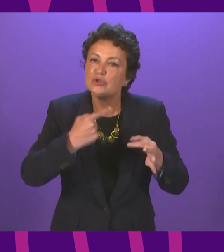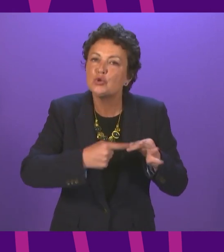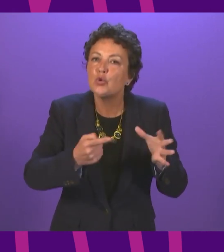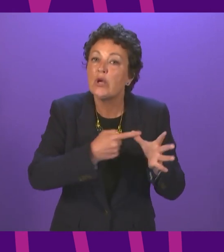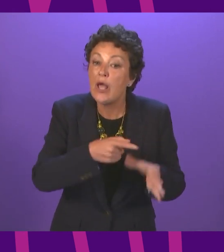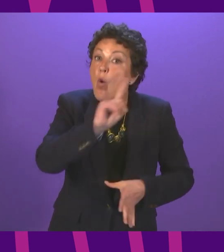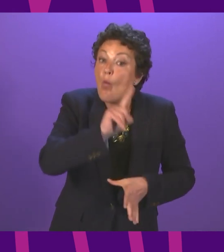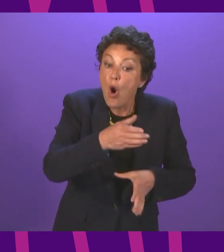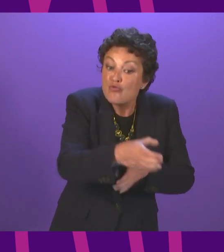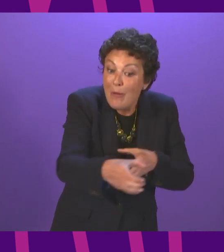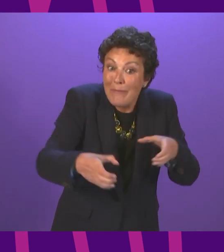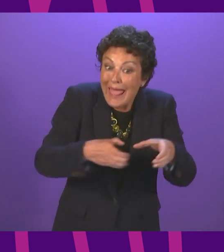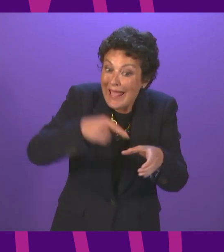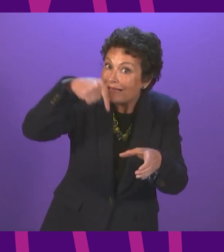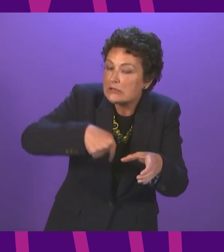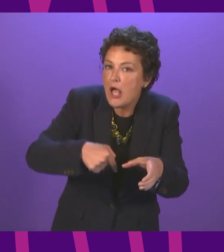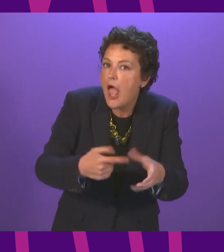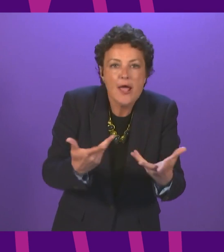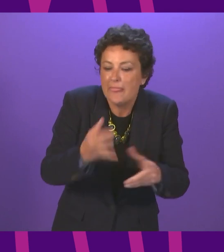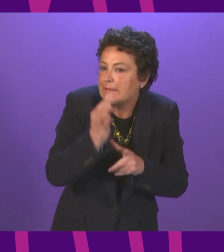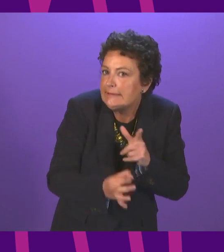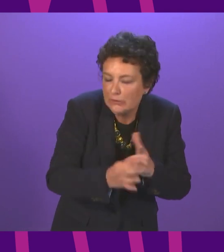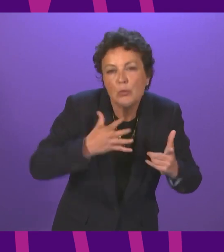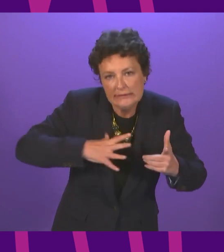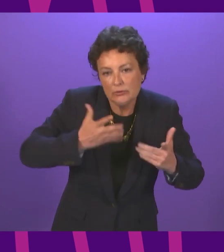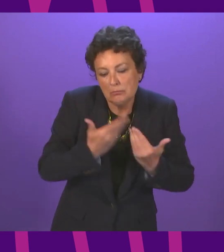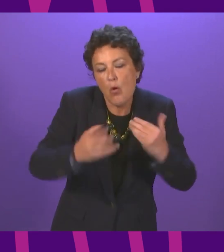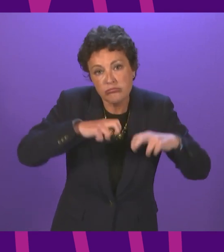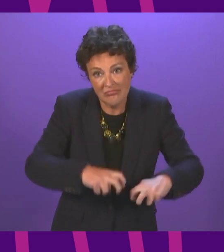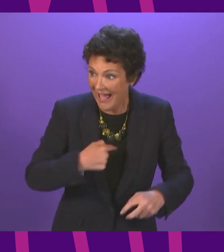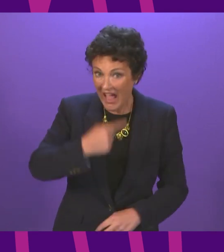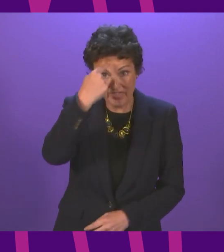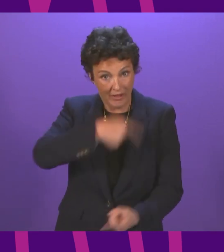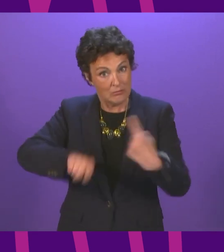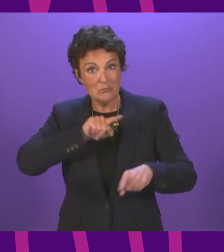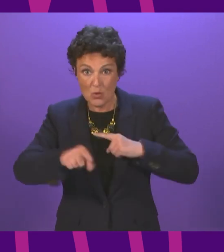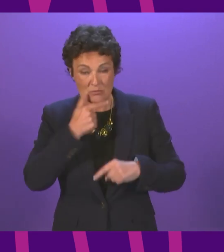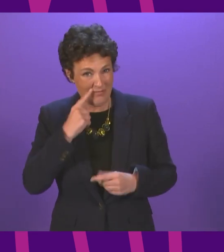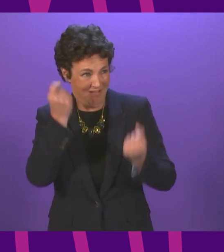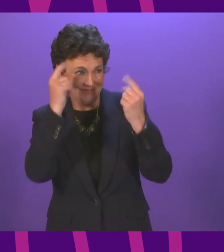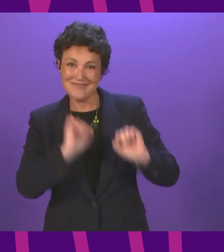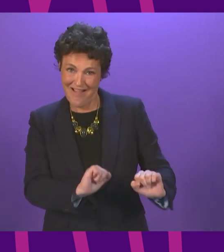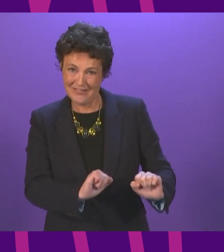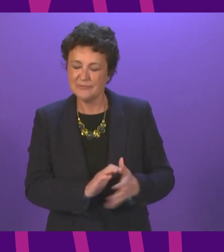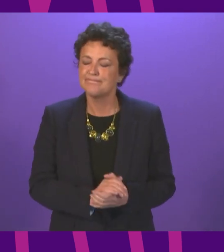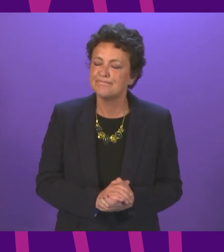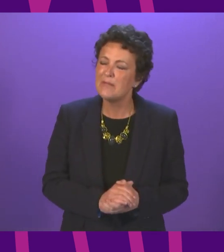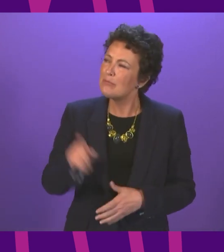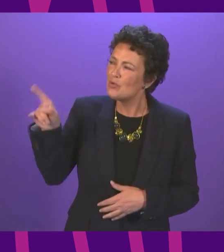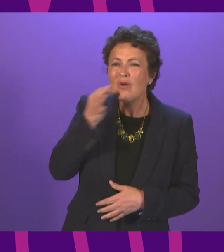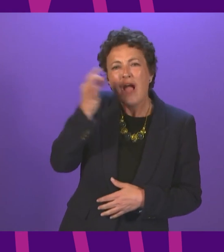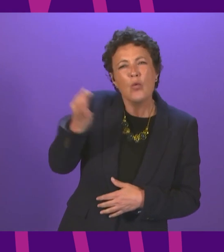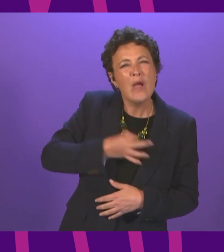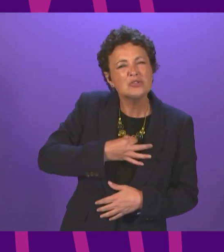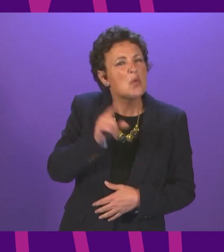what that replacement is. I think that is an argument that most people will understand. On the question of what will